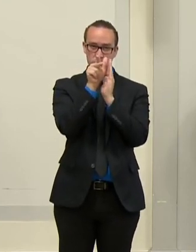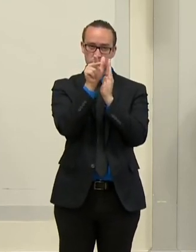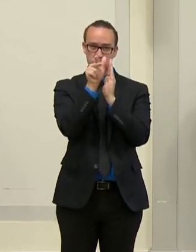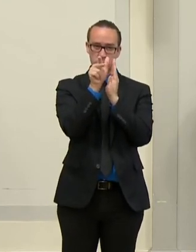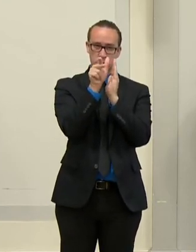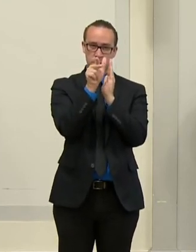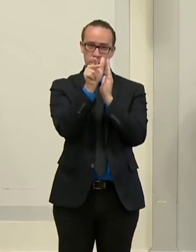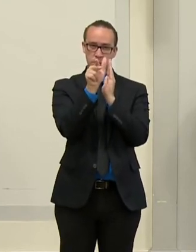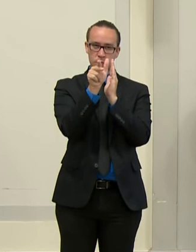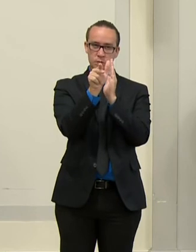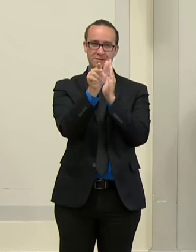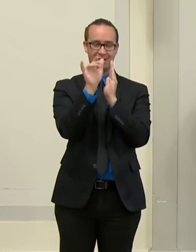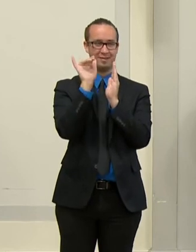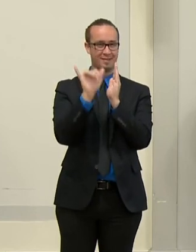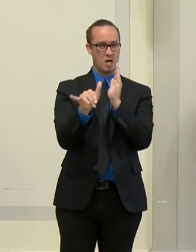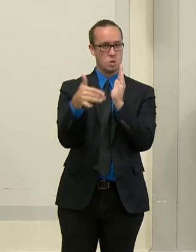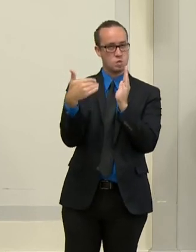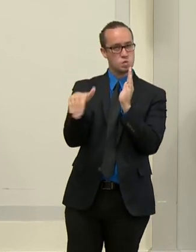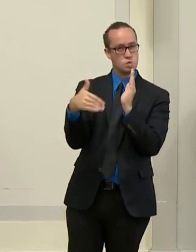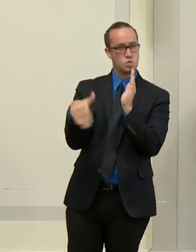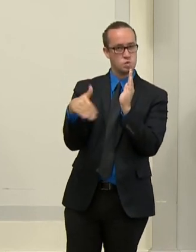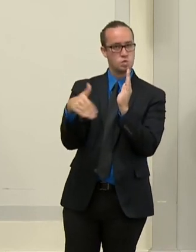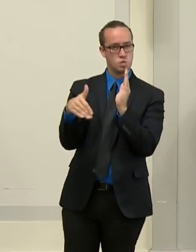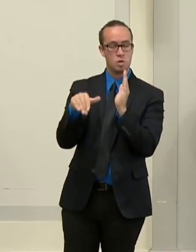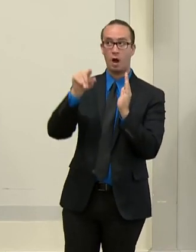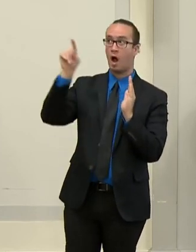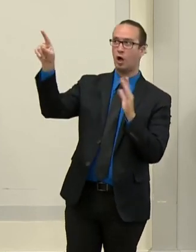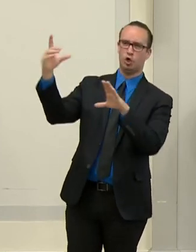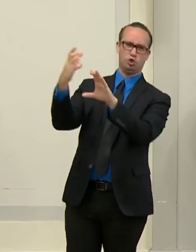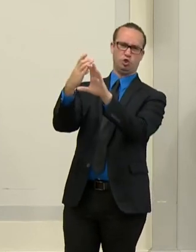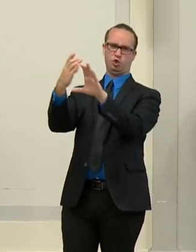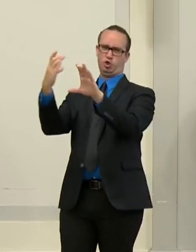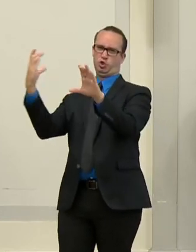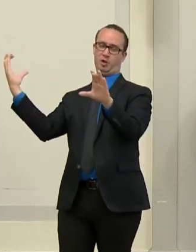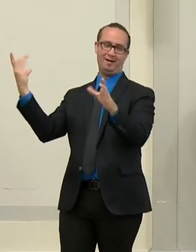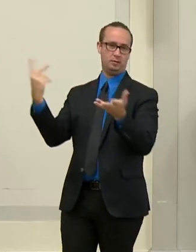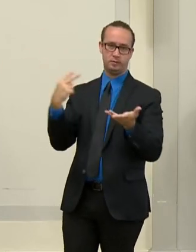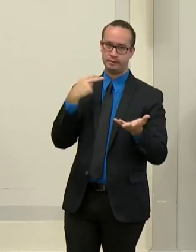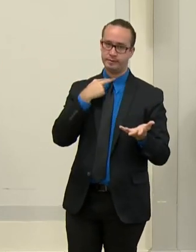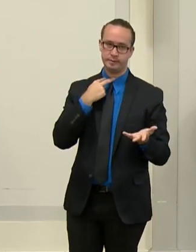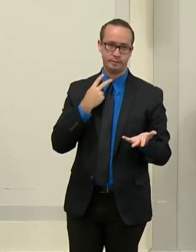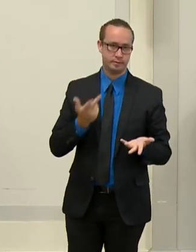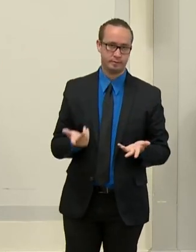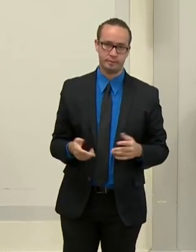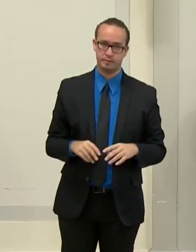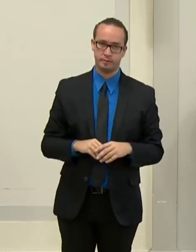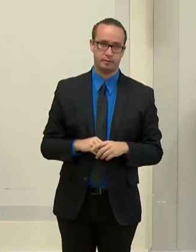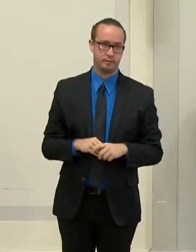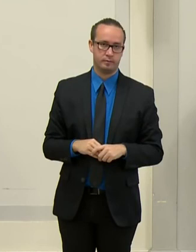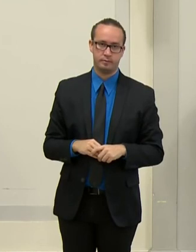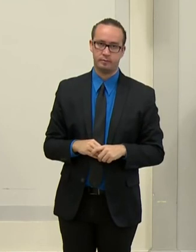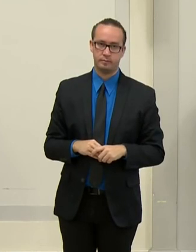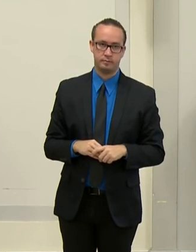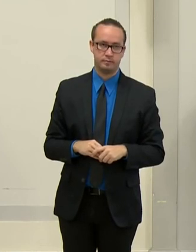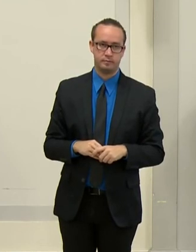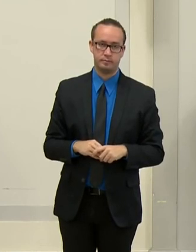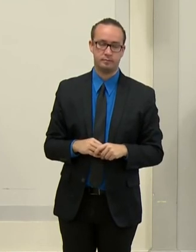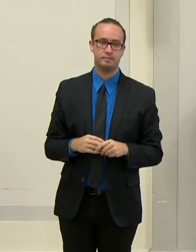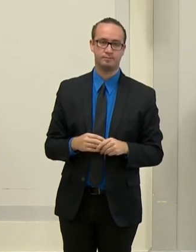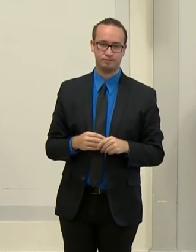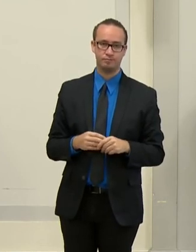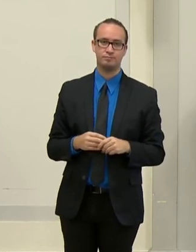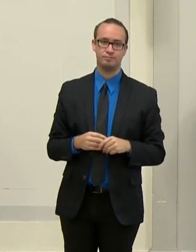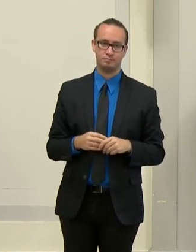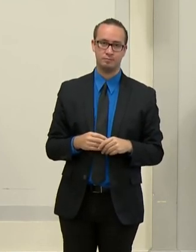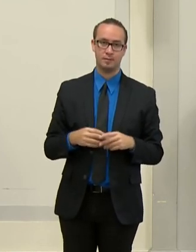we had to we had to navigate. So like I said early on, one of the haulers is looking at